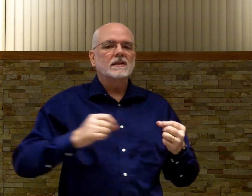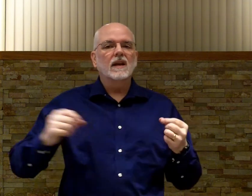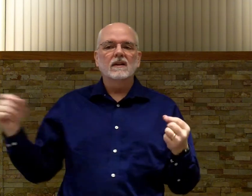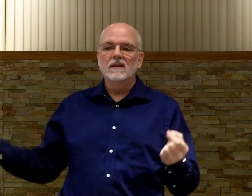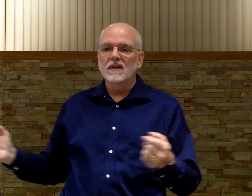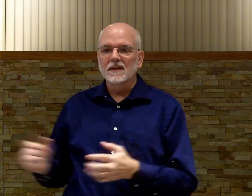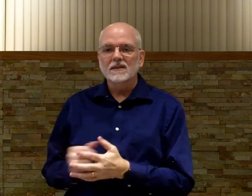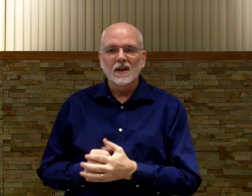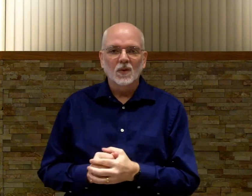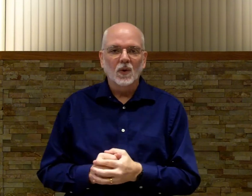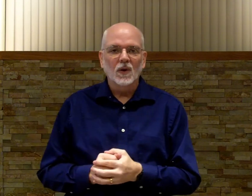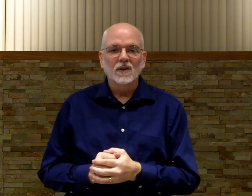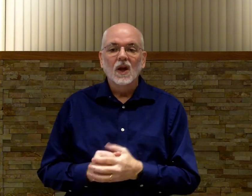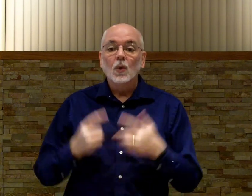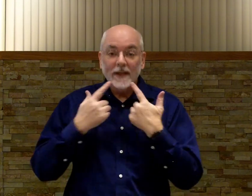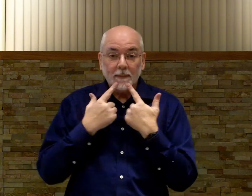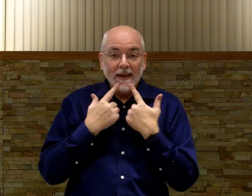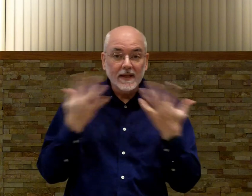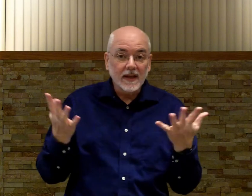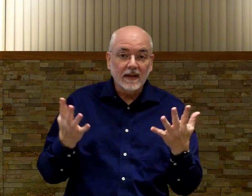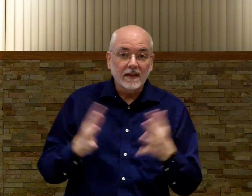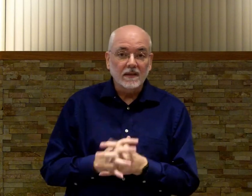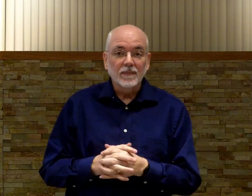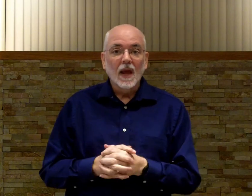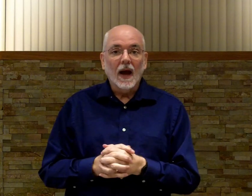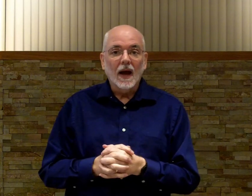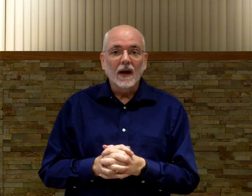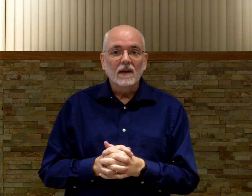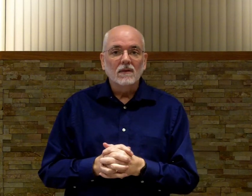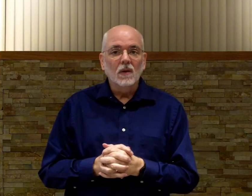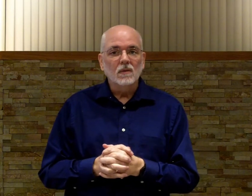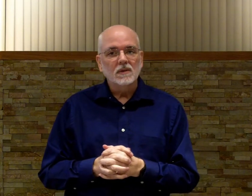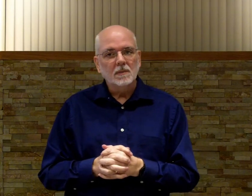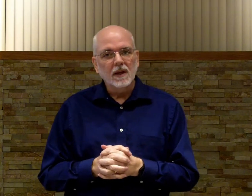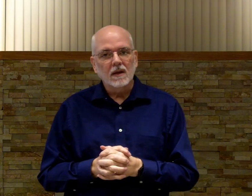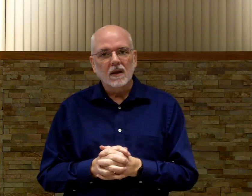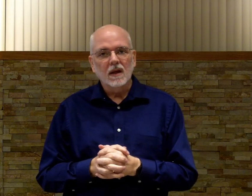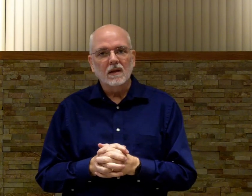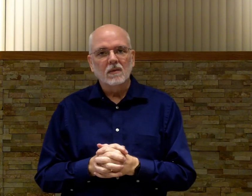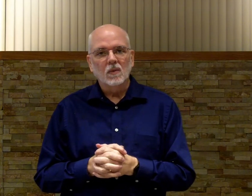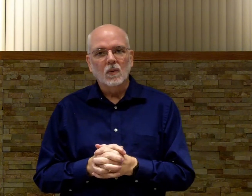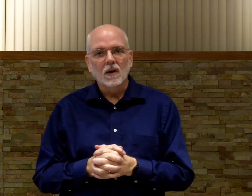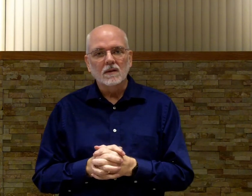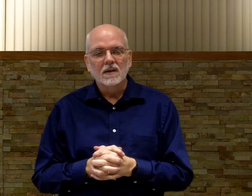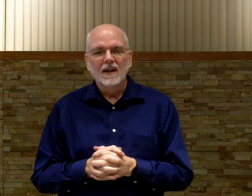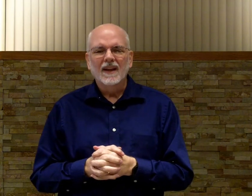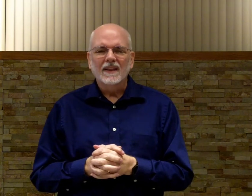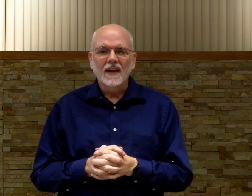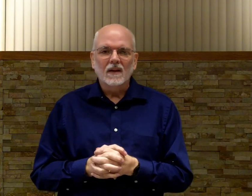sentences, not the words. We speak in sentences. I don't speak in words. That